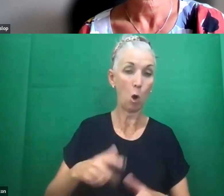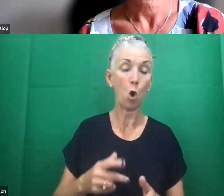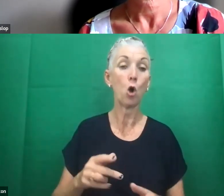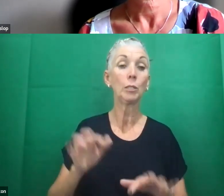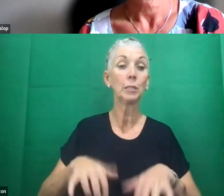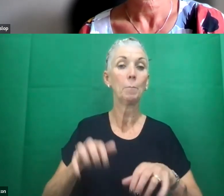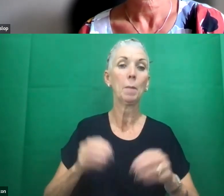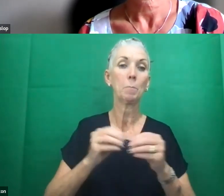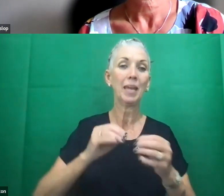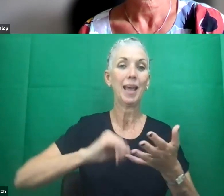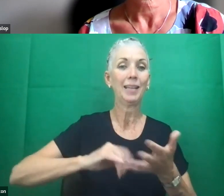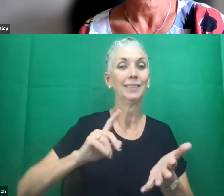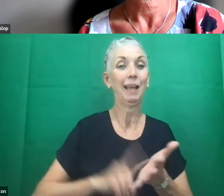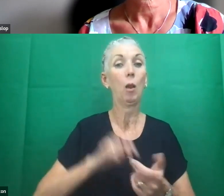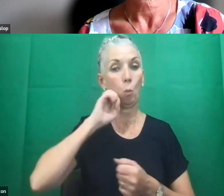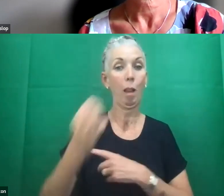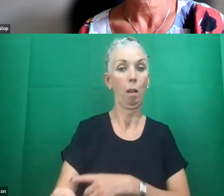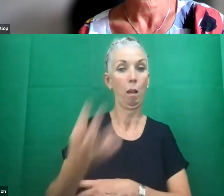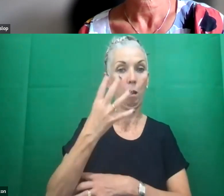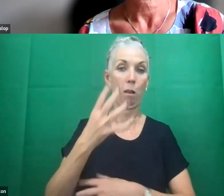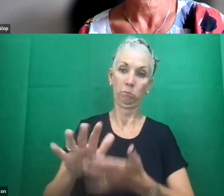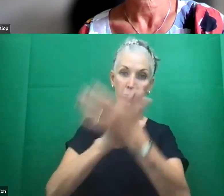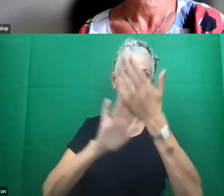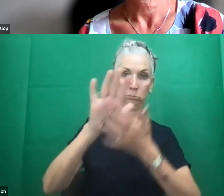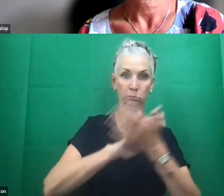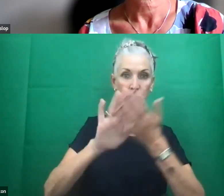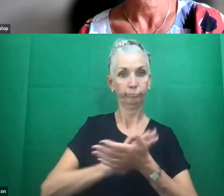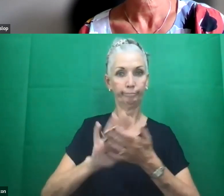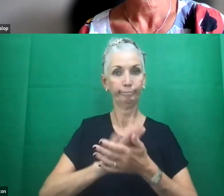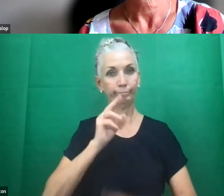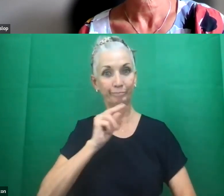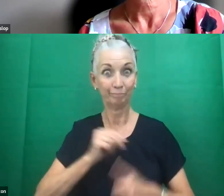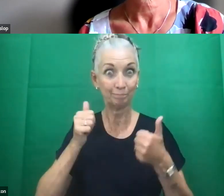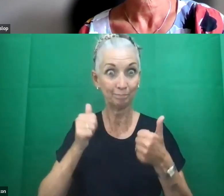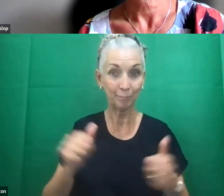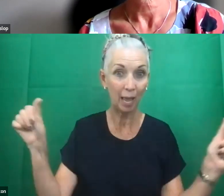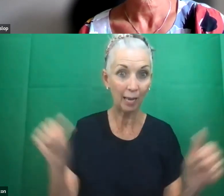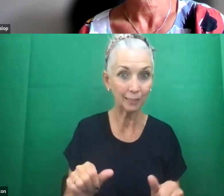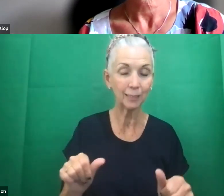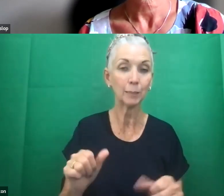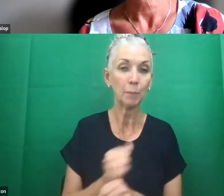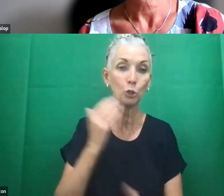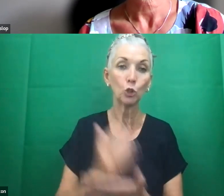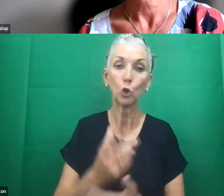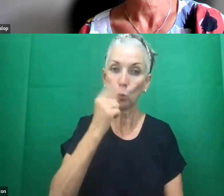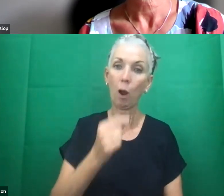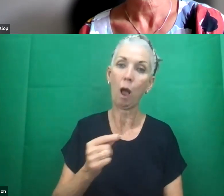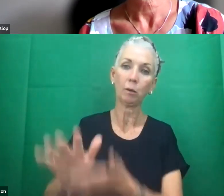Q&A box and we'll get your access edited so that you're able to ask your question through the